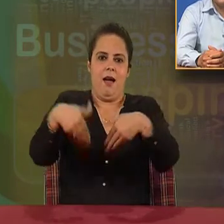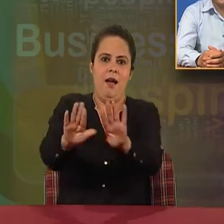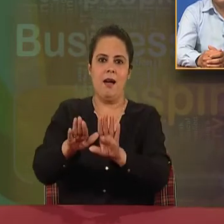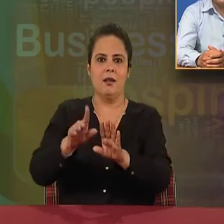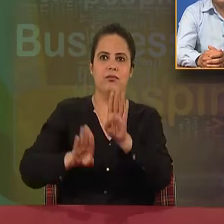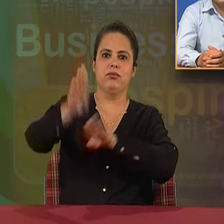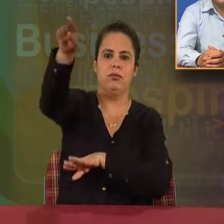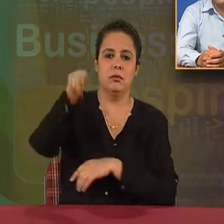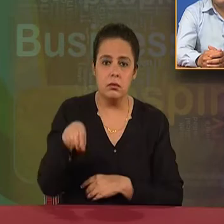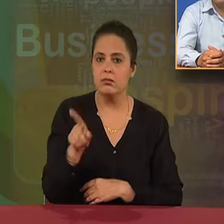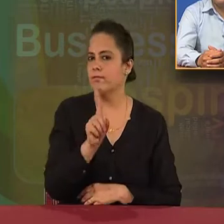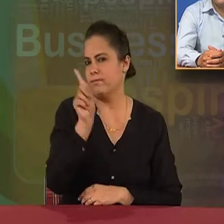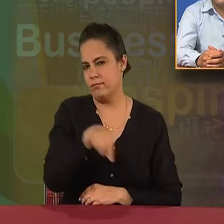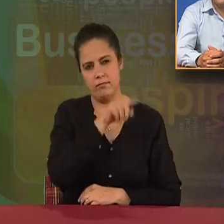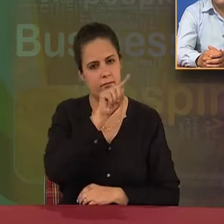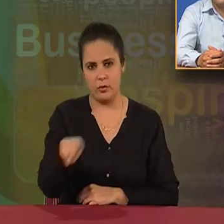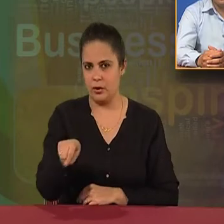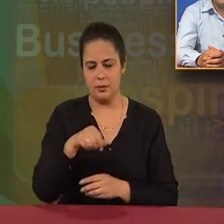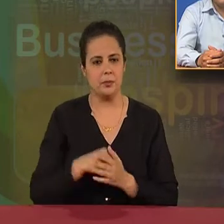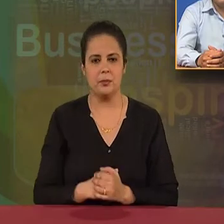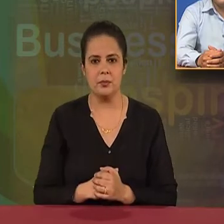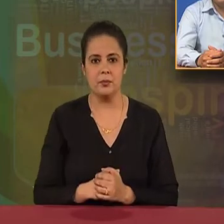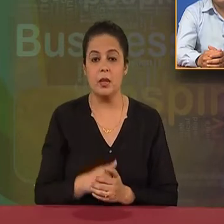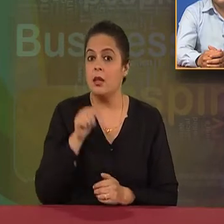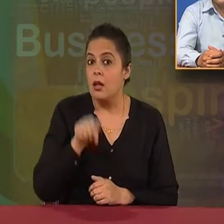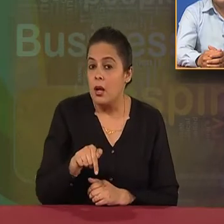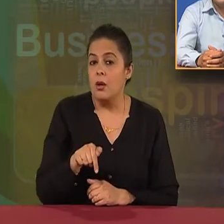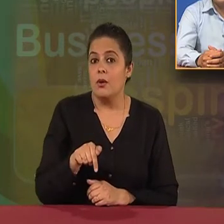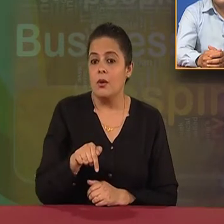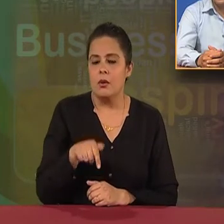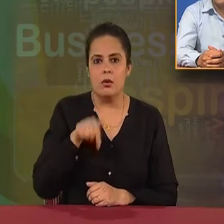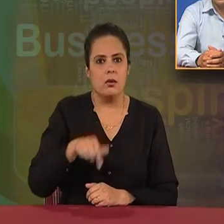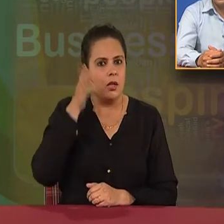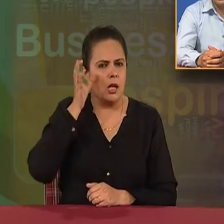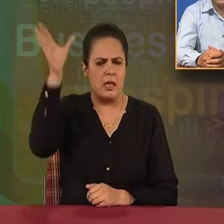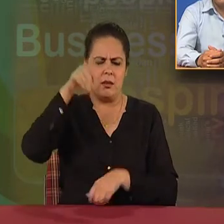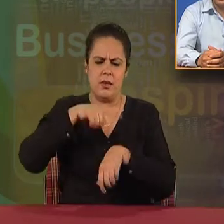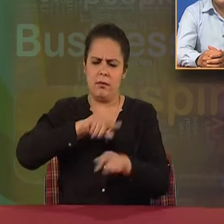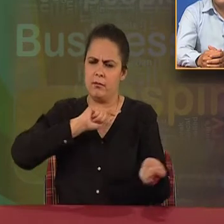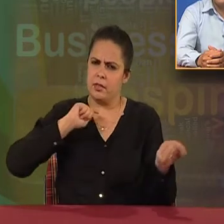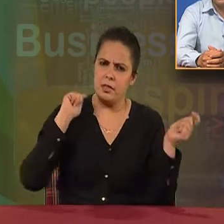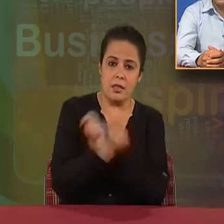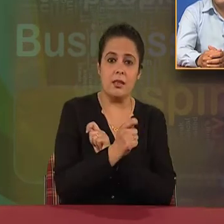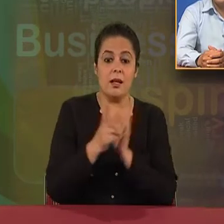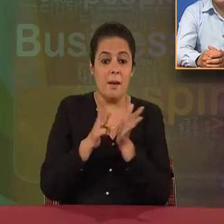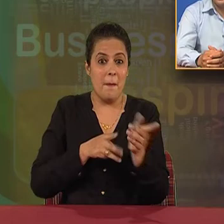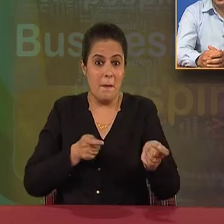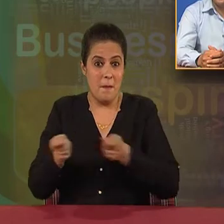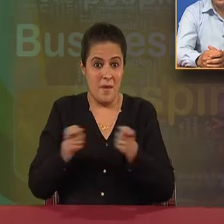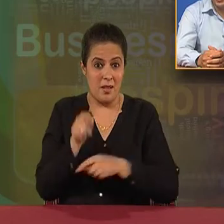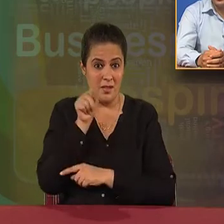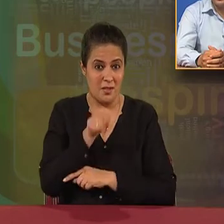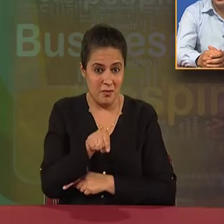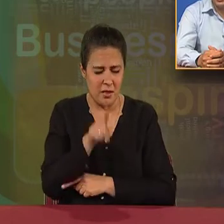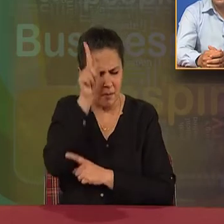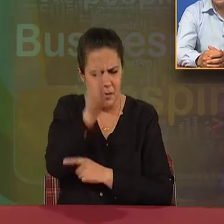Then, my dear friends, you are wrong. Now, there is a totally changed concept that management is a